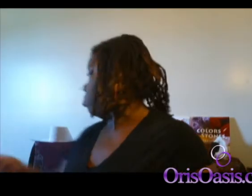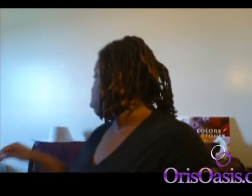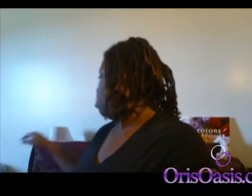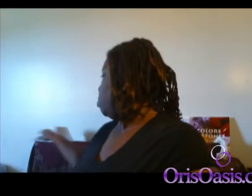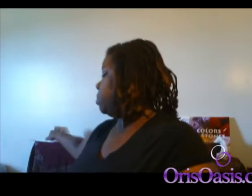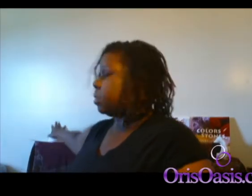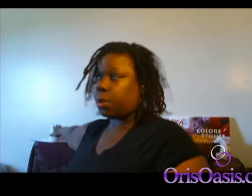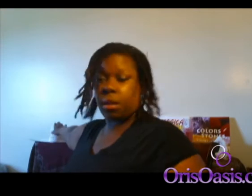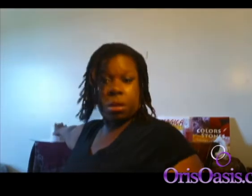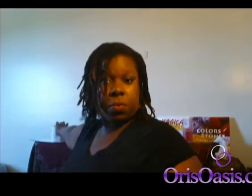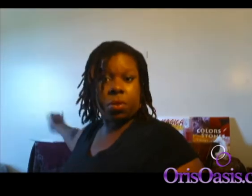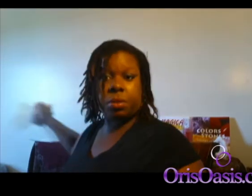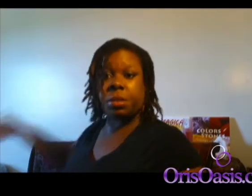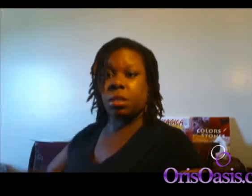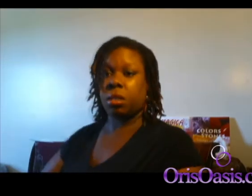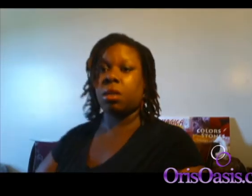What was I on? Fourth dimension? Okay.